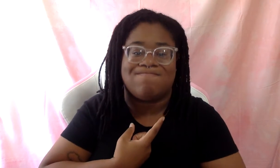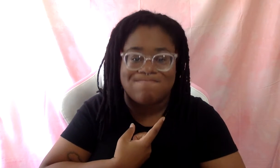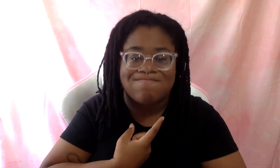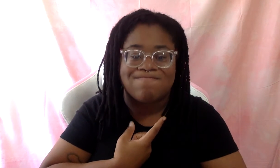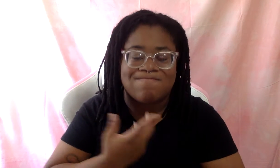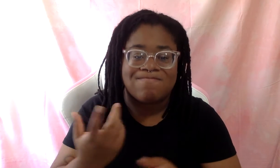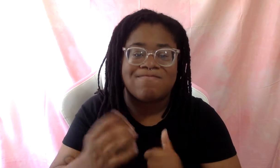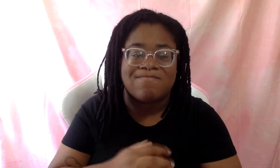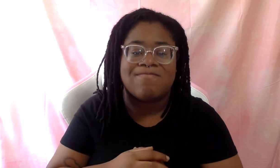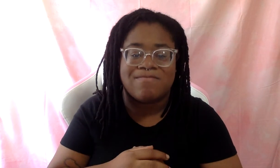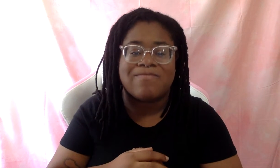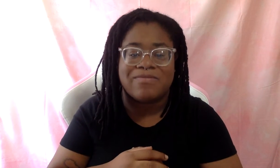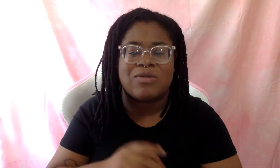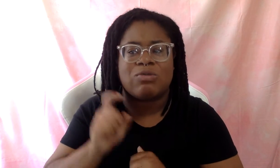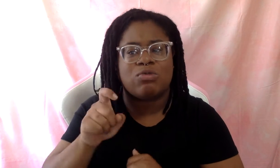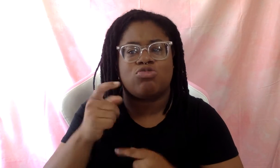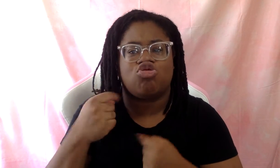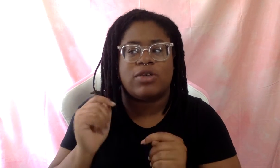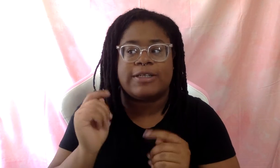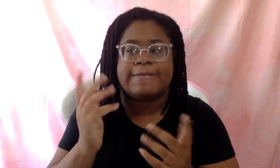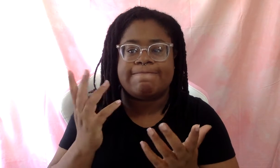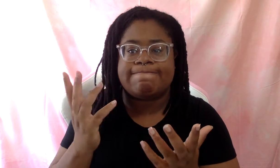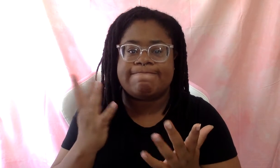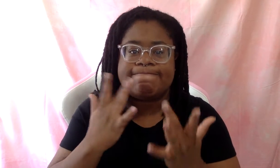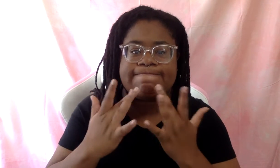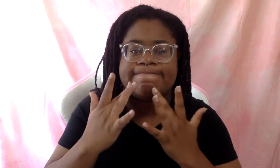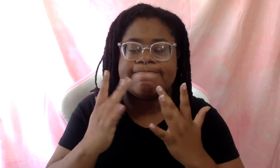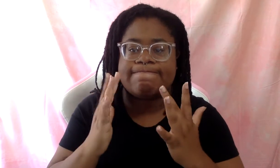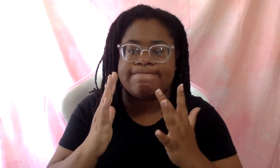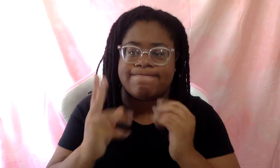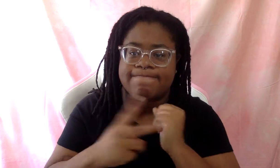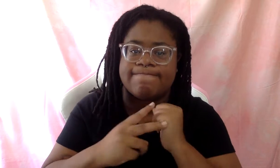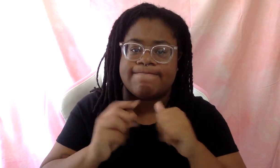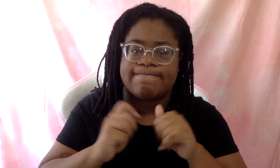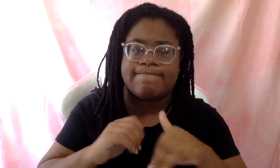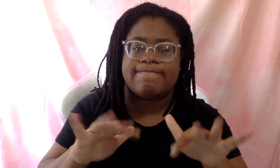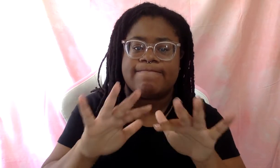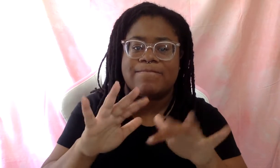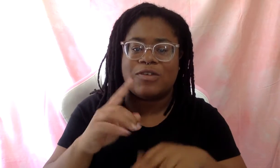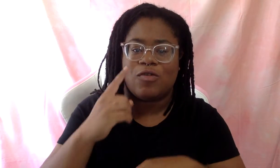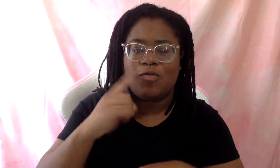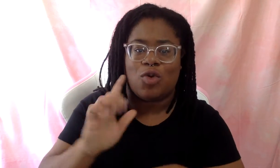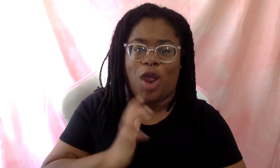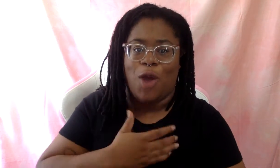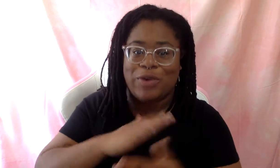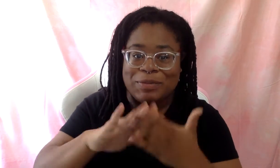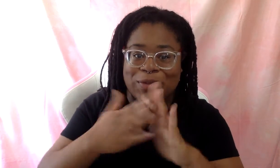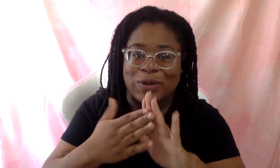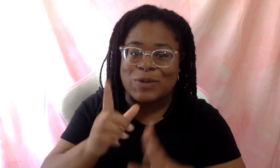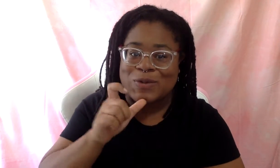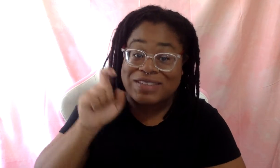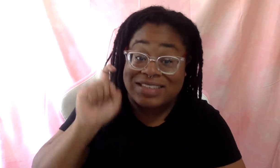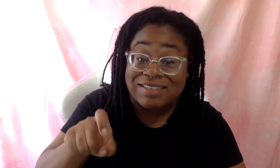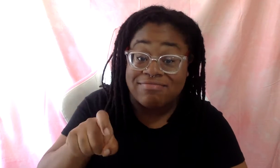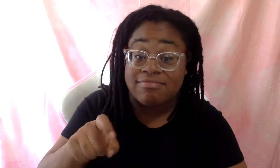us. And so we're trying to kind of carve out space for our communities that either aren't used to